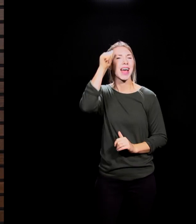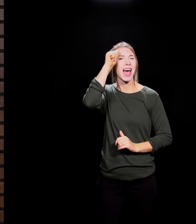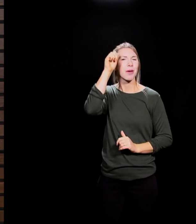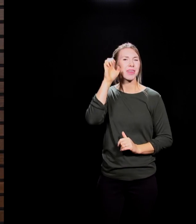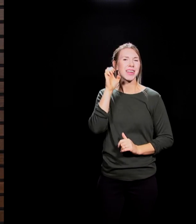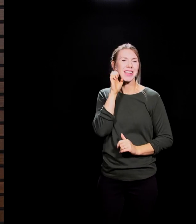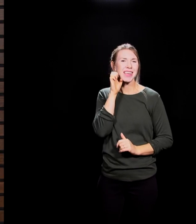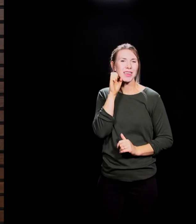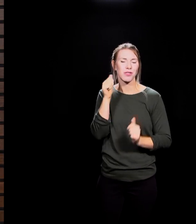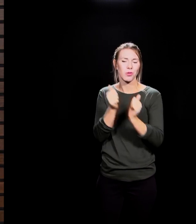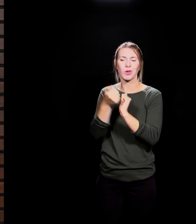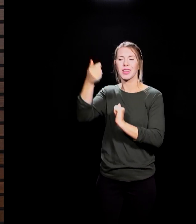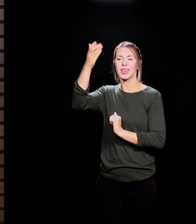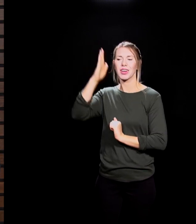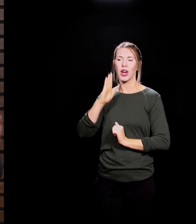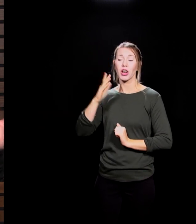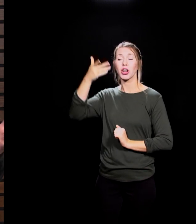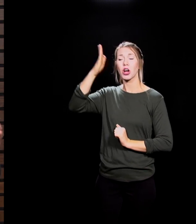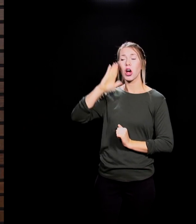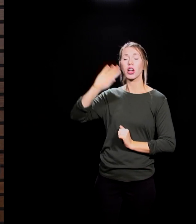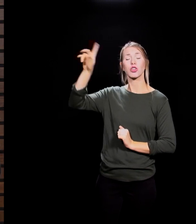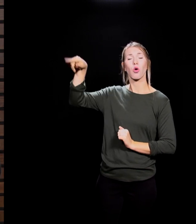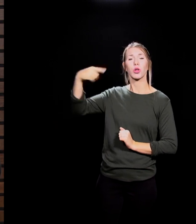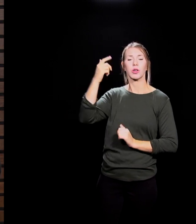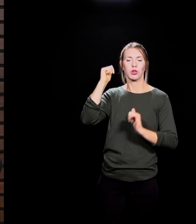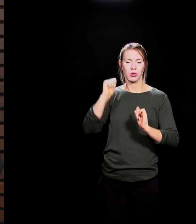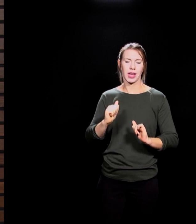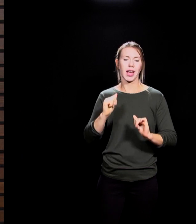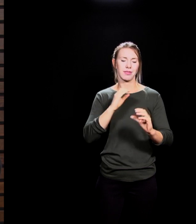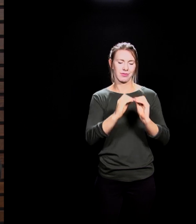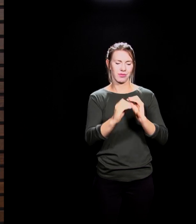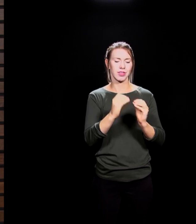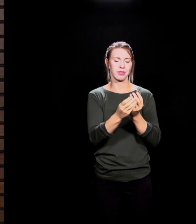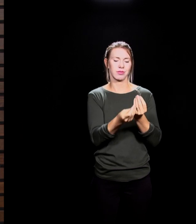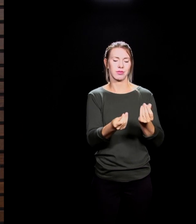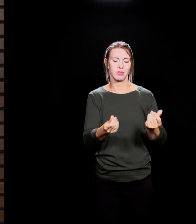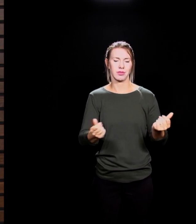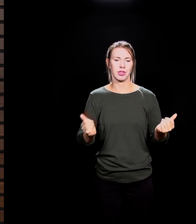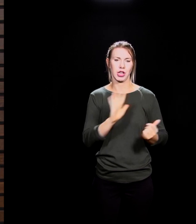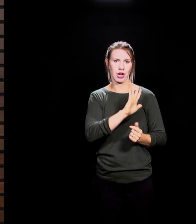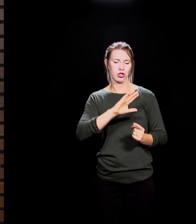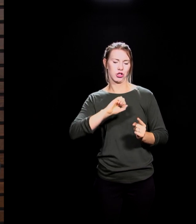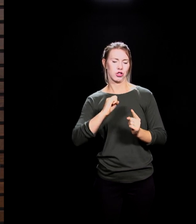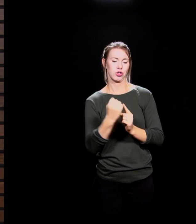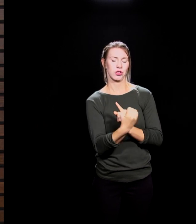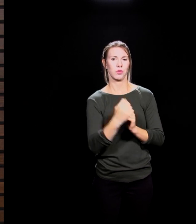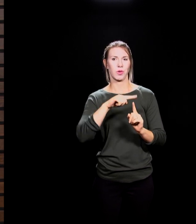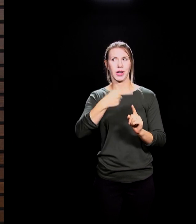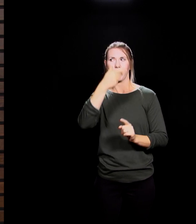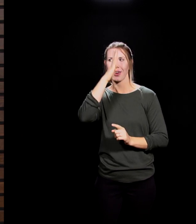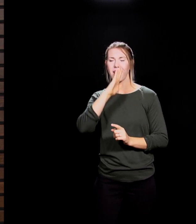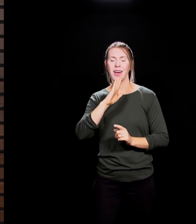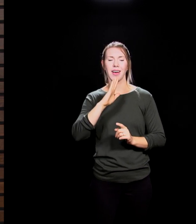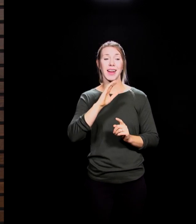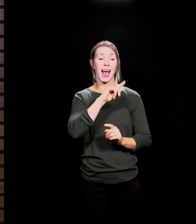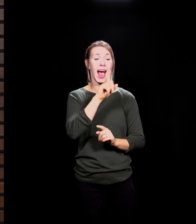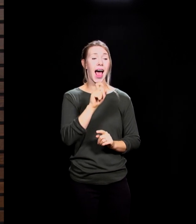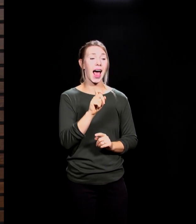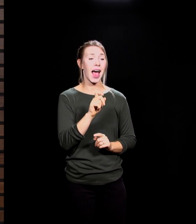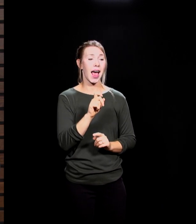situation. And so don't miss this, beloved. When God asks, where are you, there's hope. Because it wasn't humanity who came crying for God. It